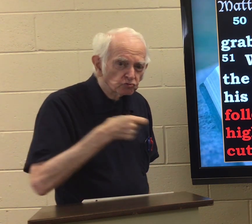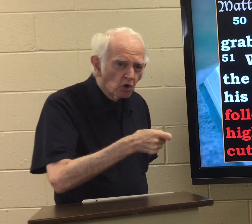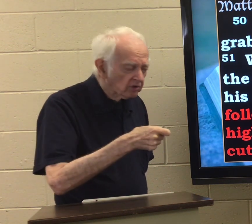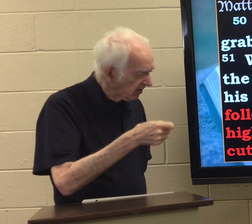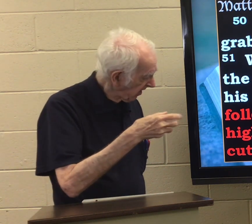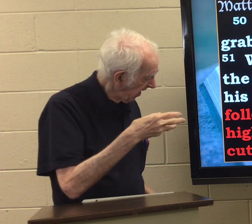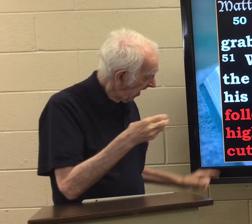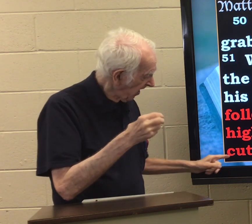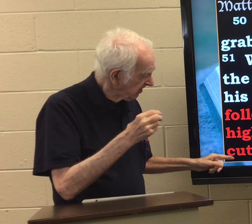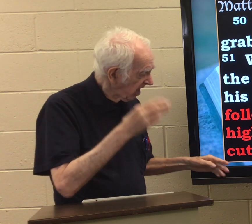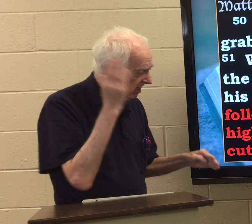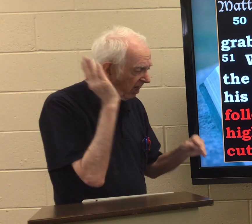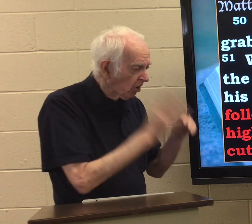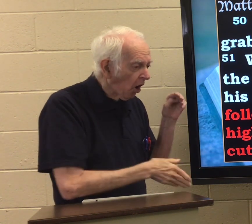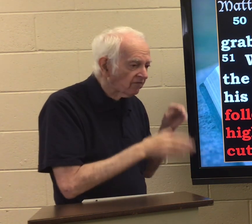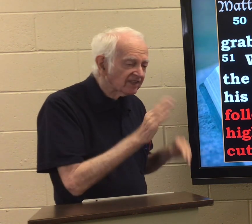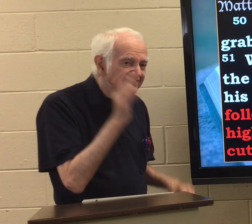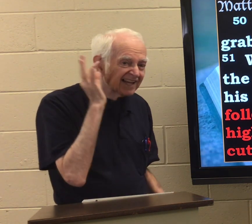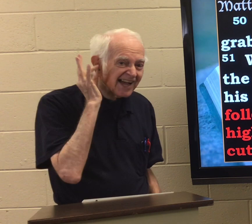and cut off his ear.